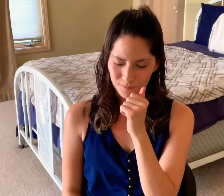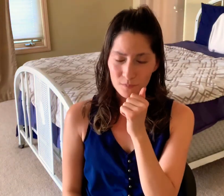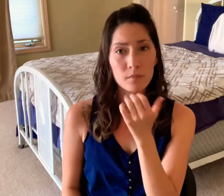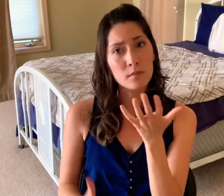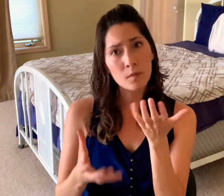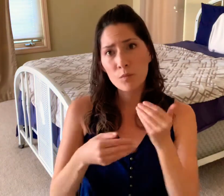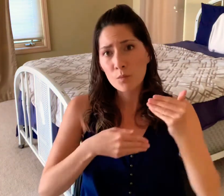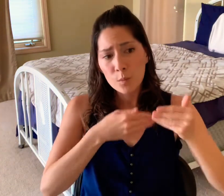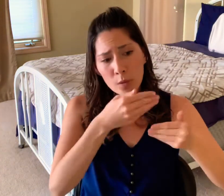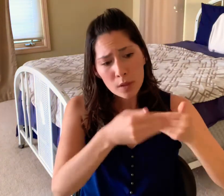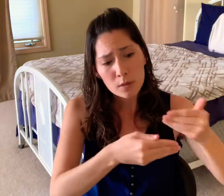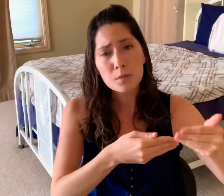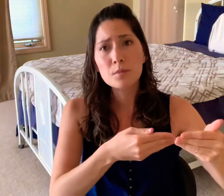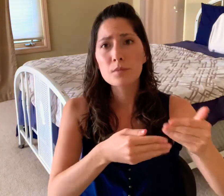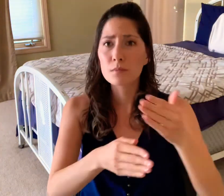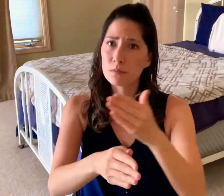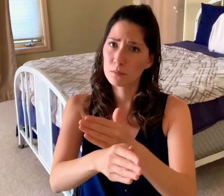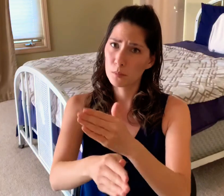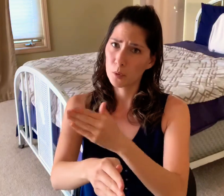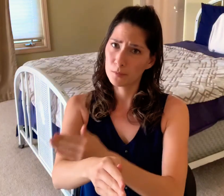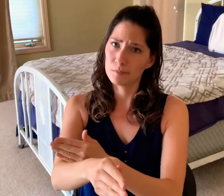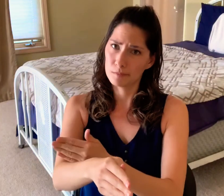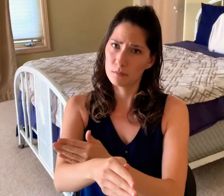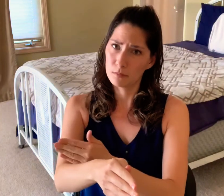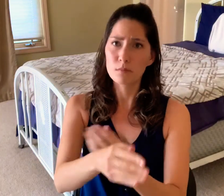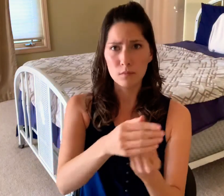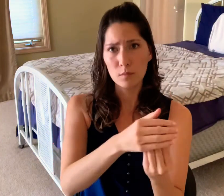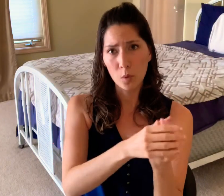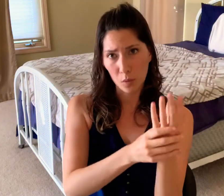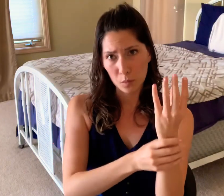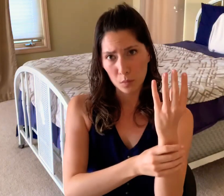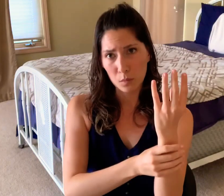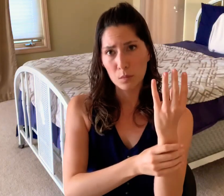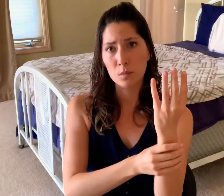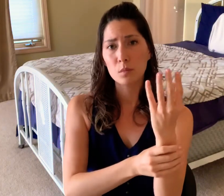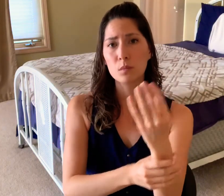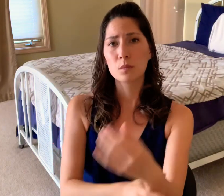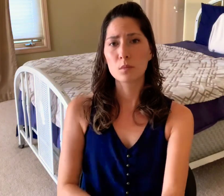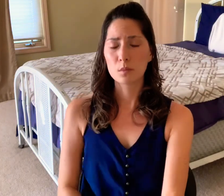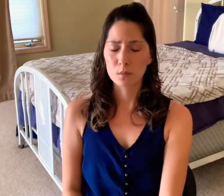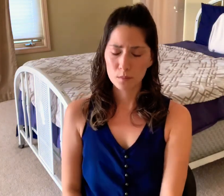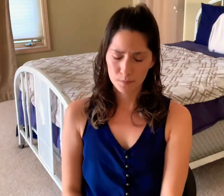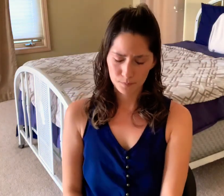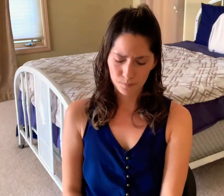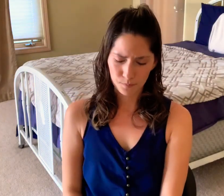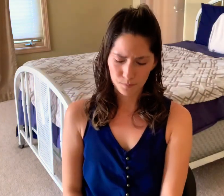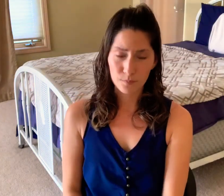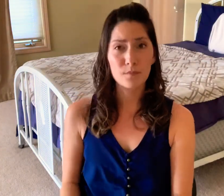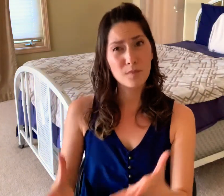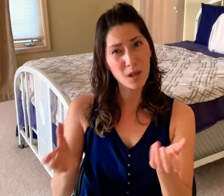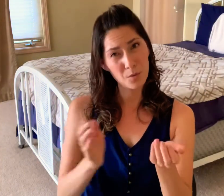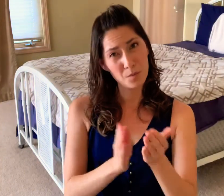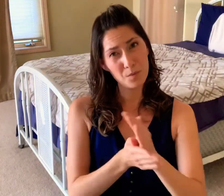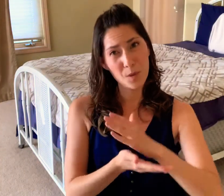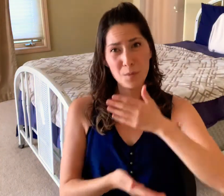I want to progress improve and grow every day